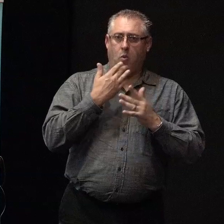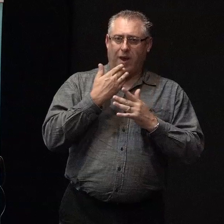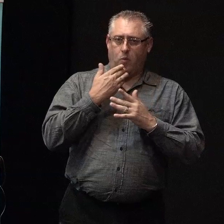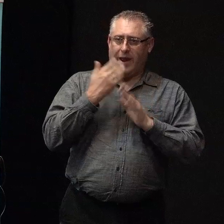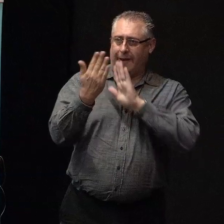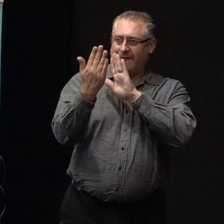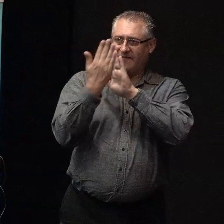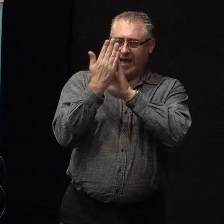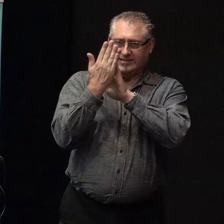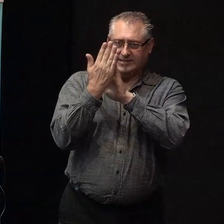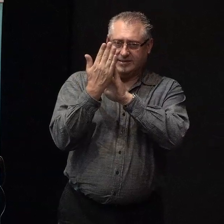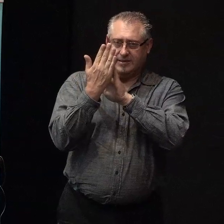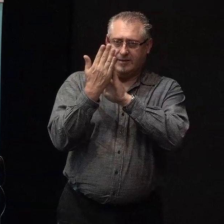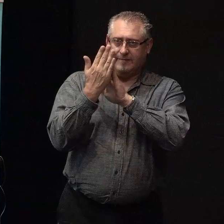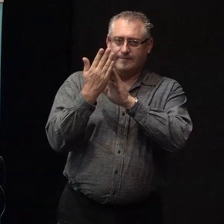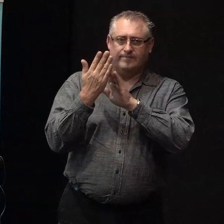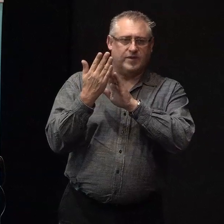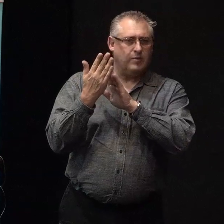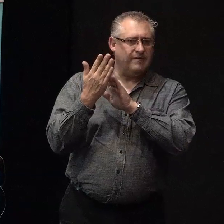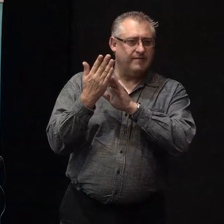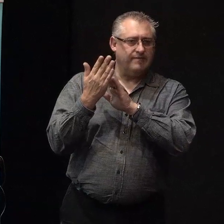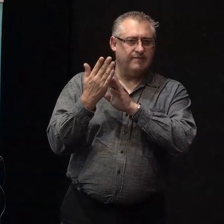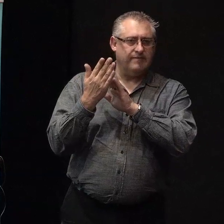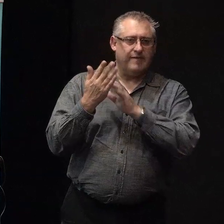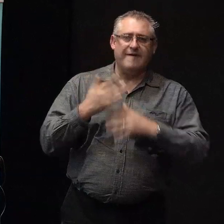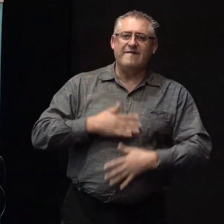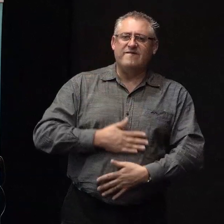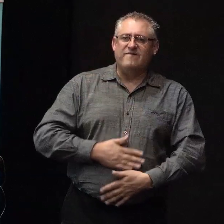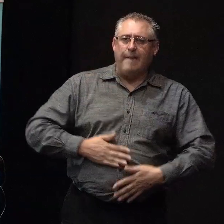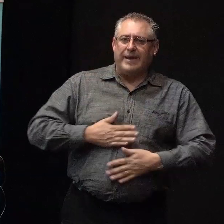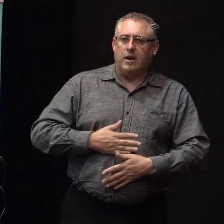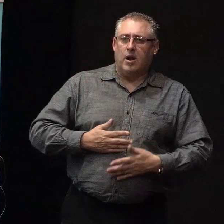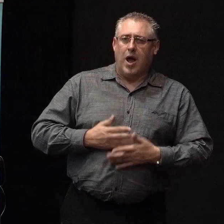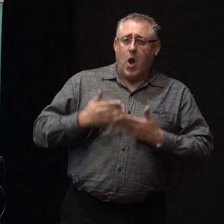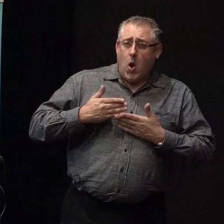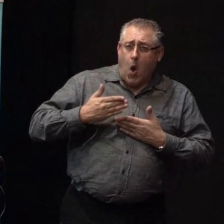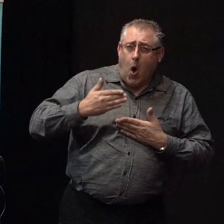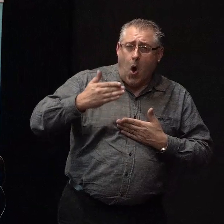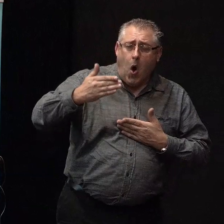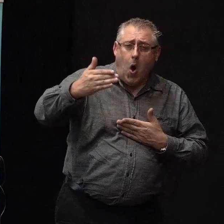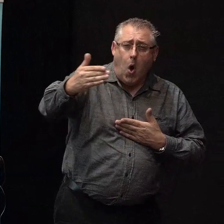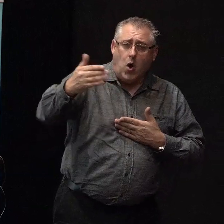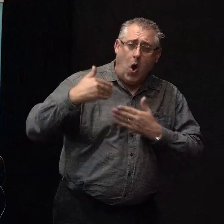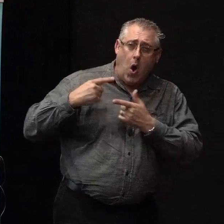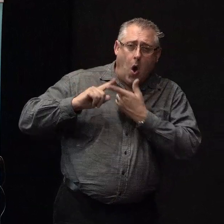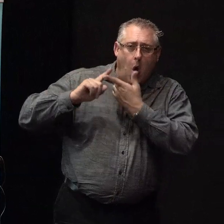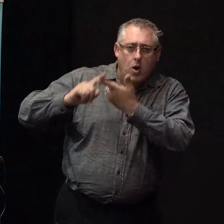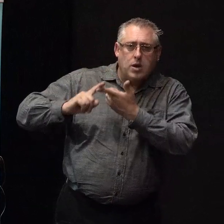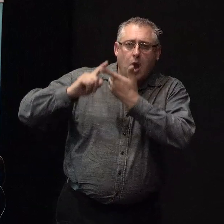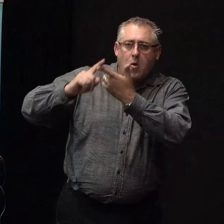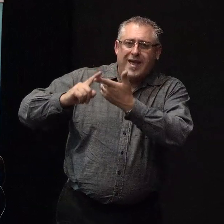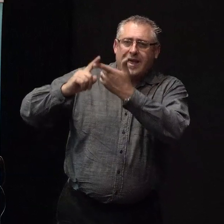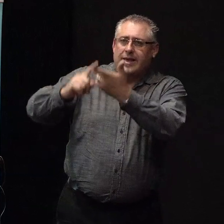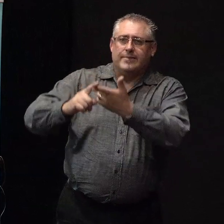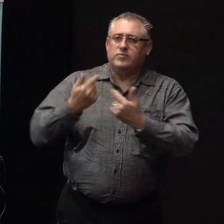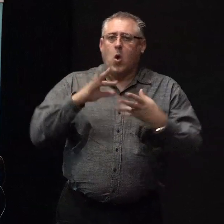So it's quite a different survival type mechanism. So a famine is long, ongoing, indeterminate in